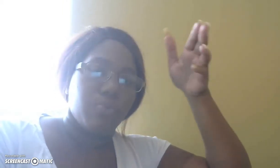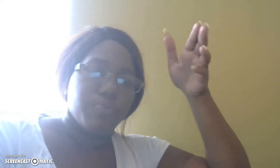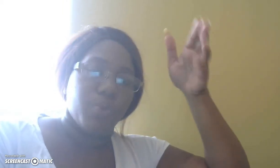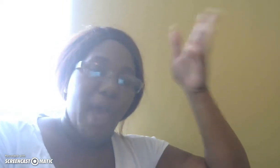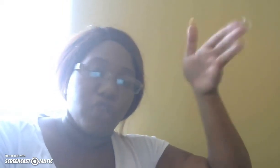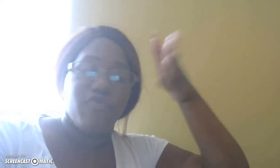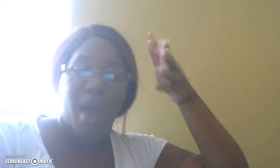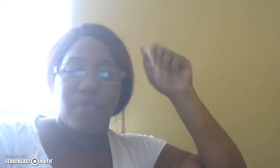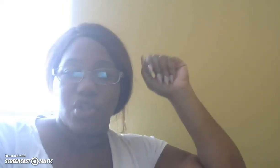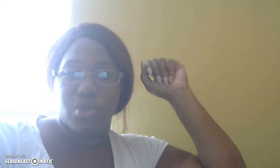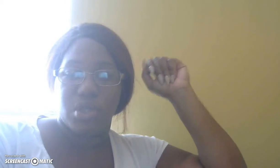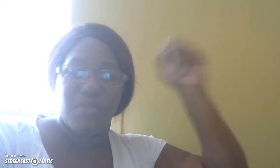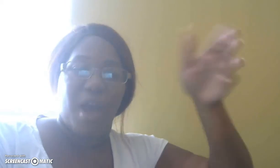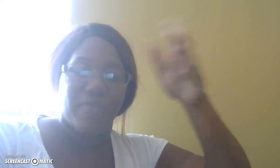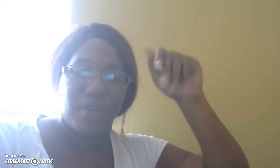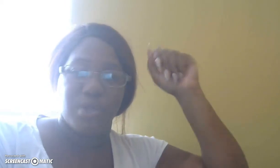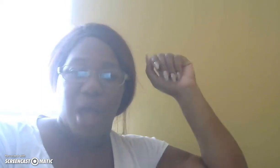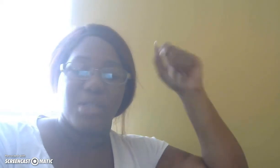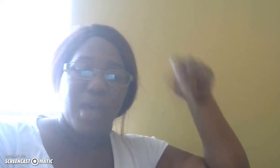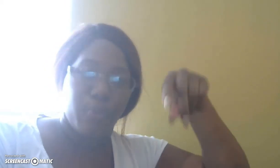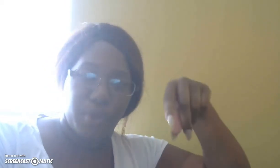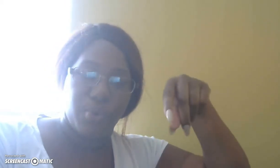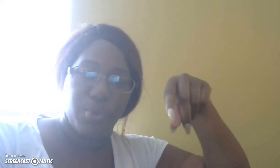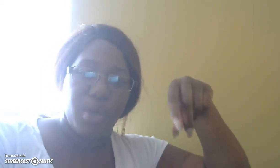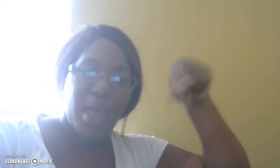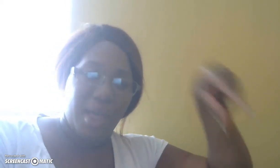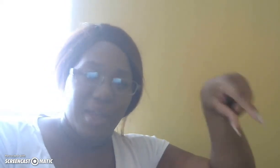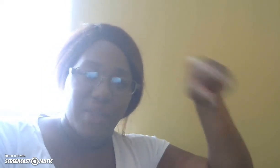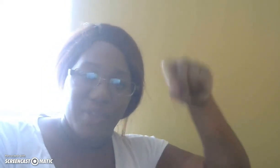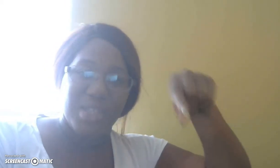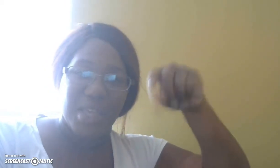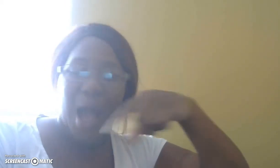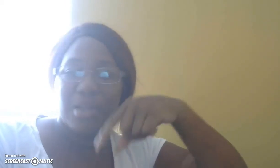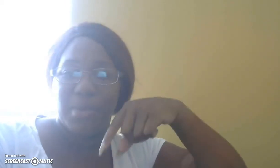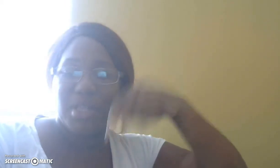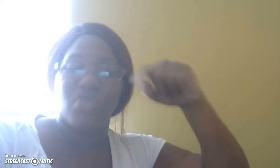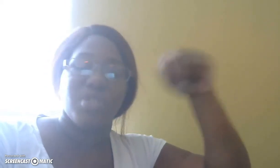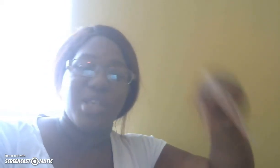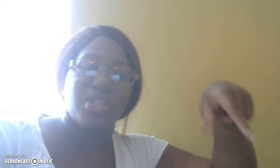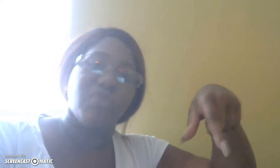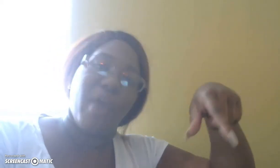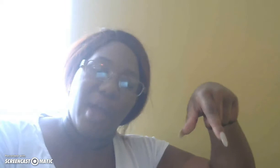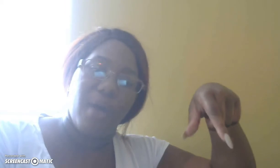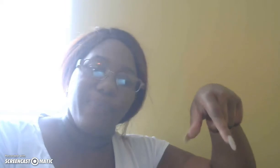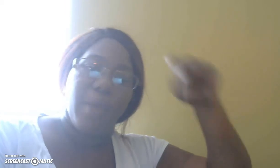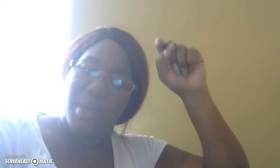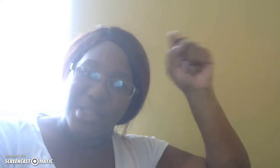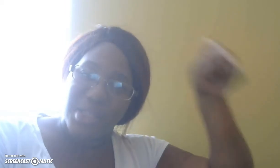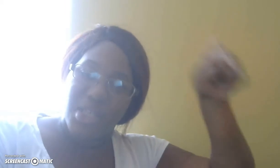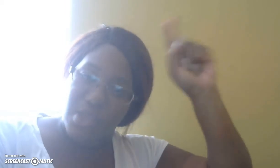with an extra five hundred to five thousand dollars help you in this economy this recession right now because this is